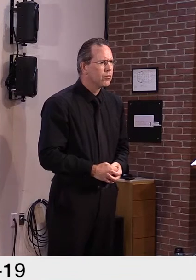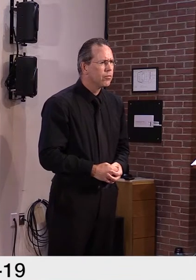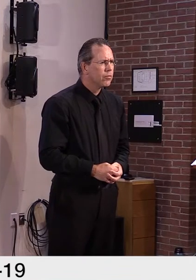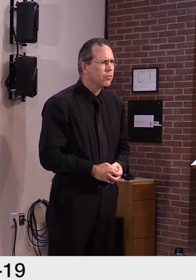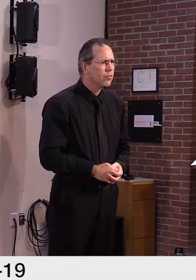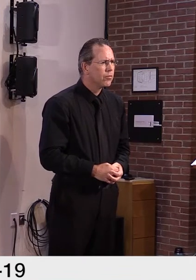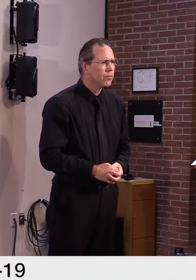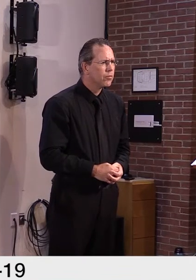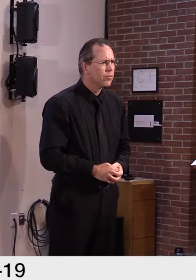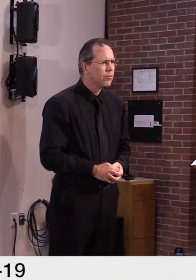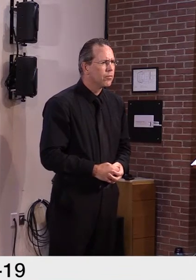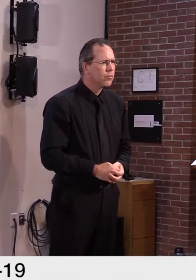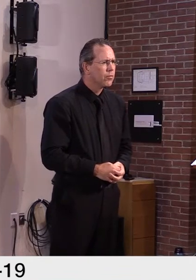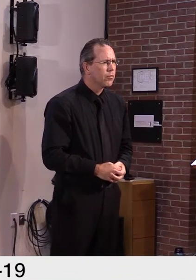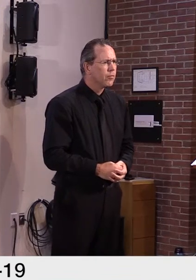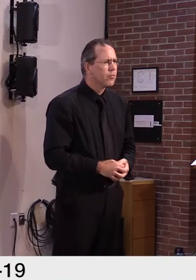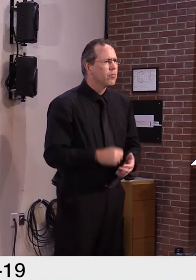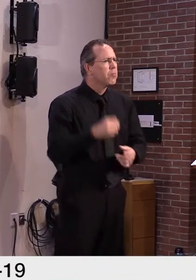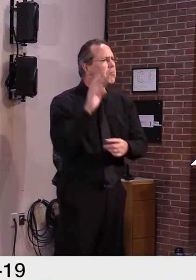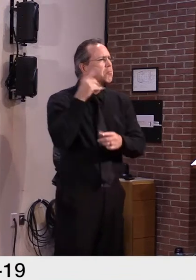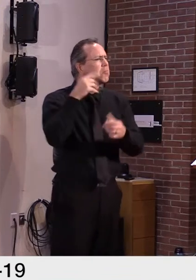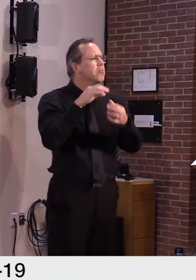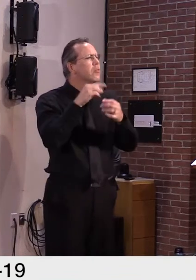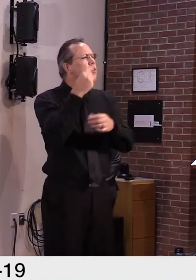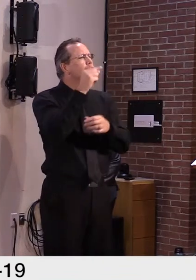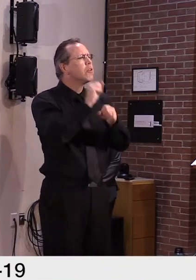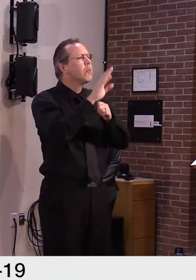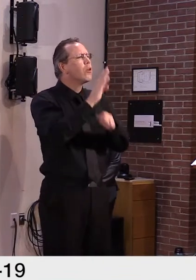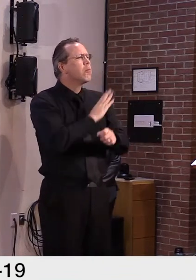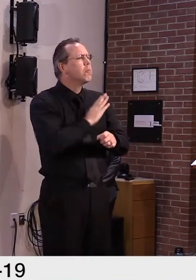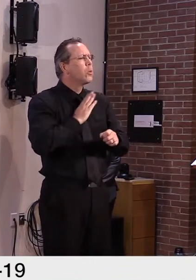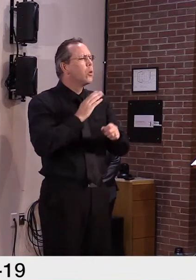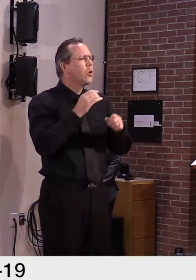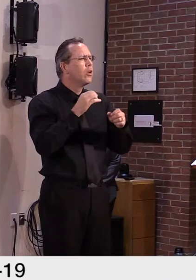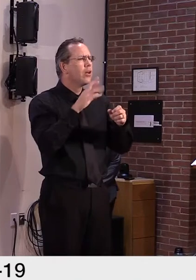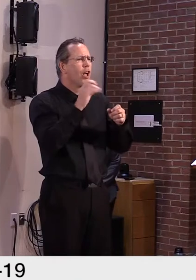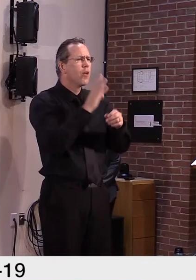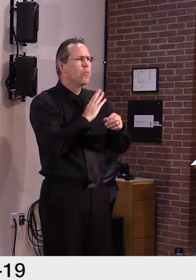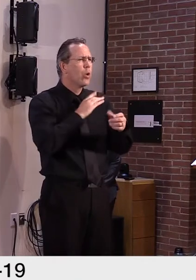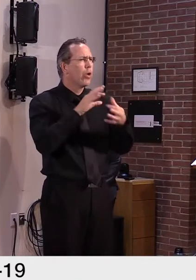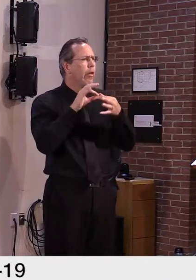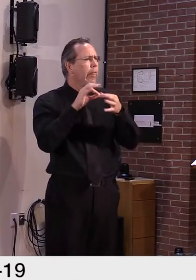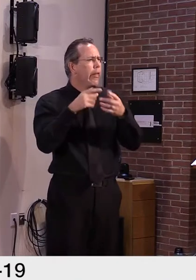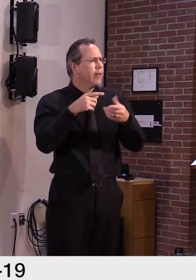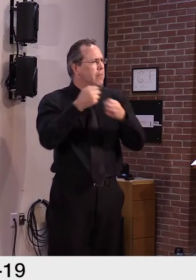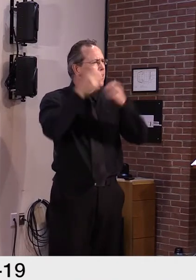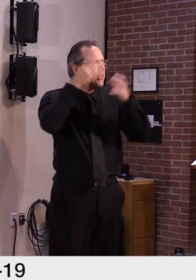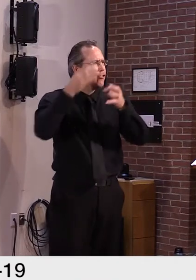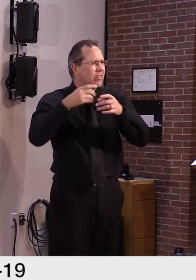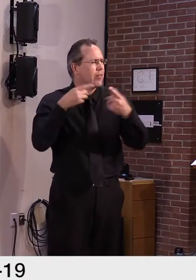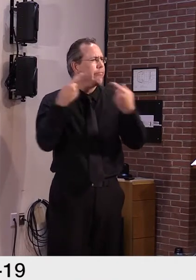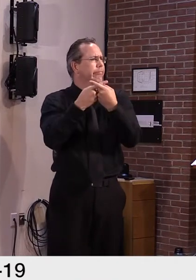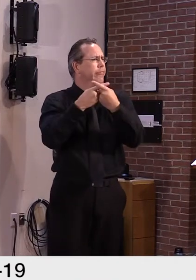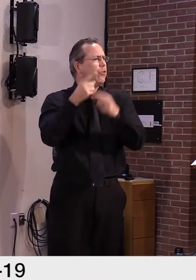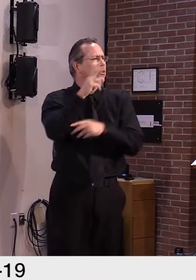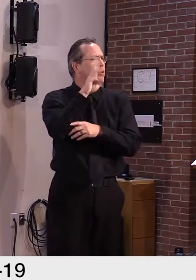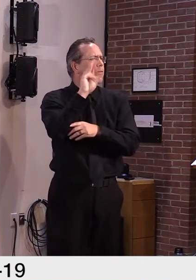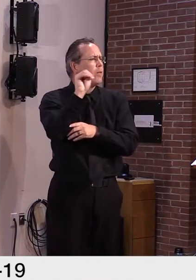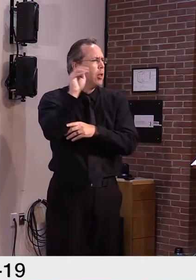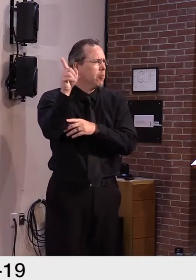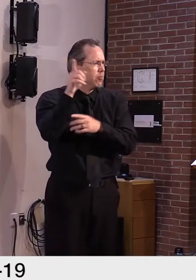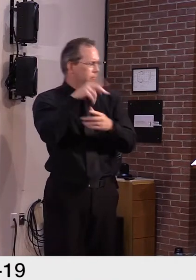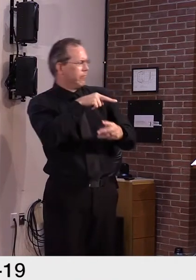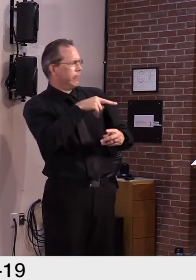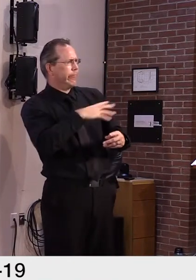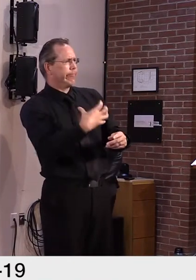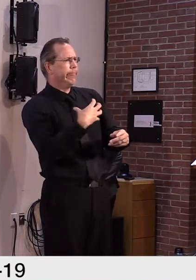maybe if you share any of the same concerns. I have seen the letter. I haven't read it carefully. I want to stay out of their